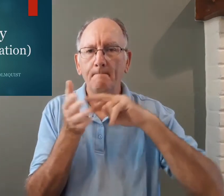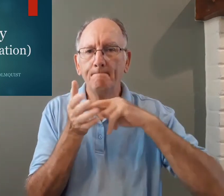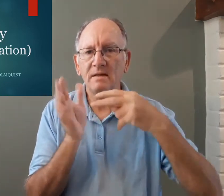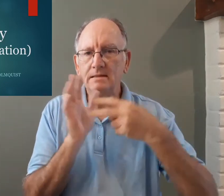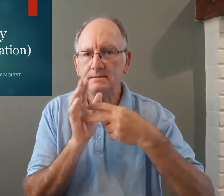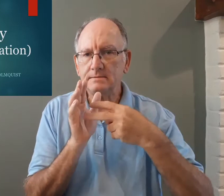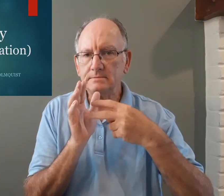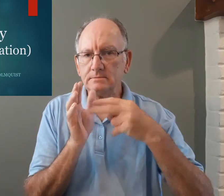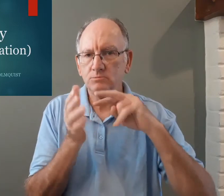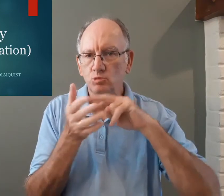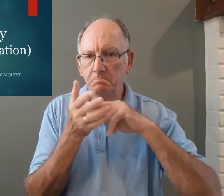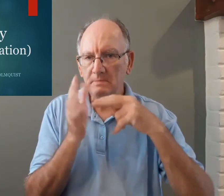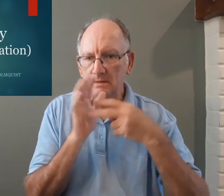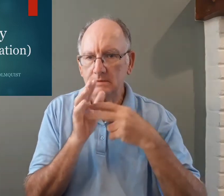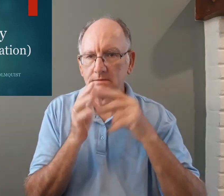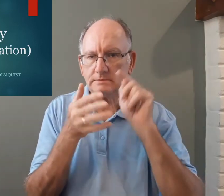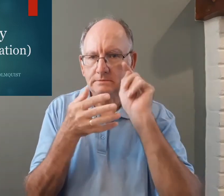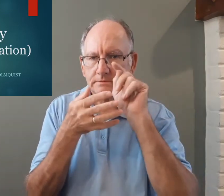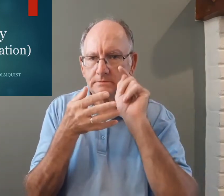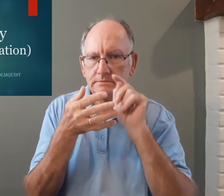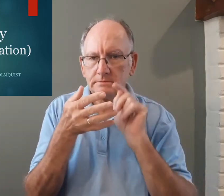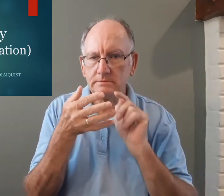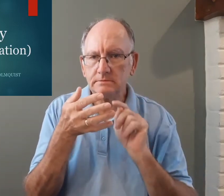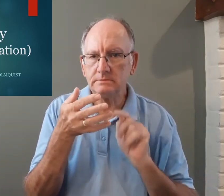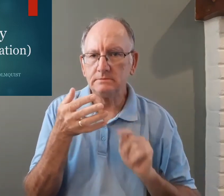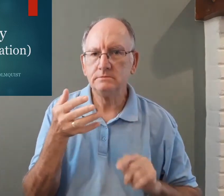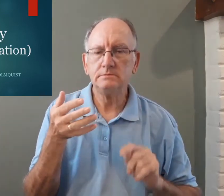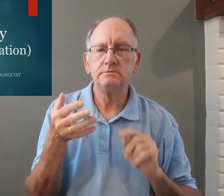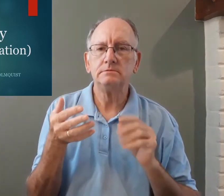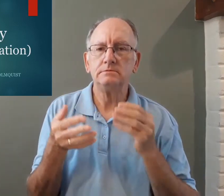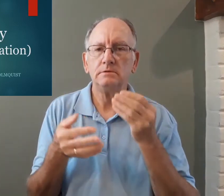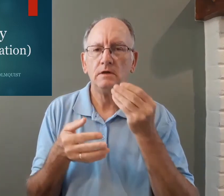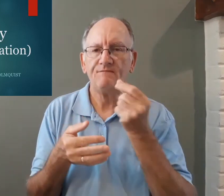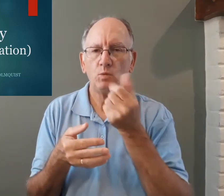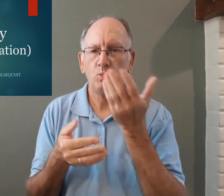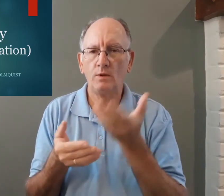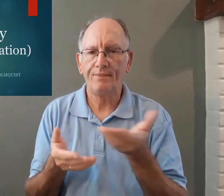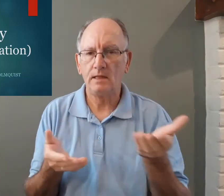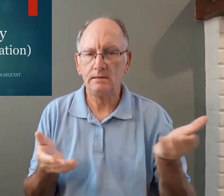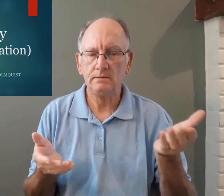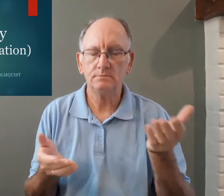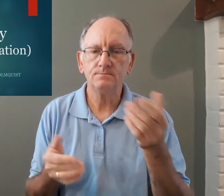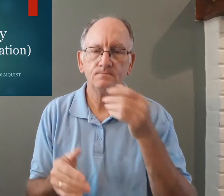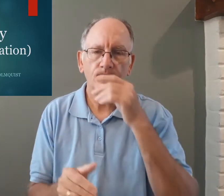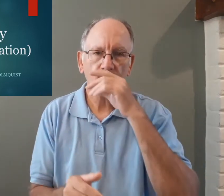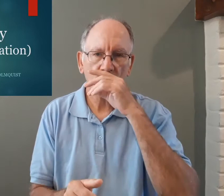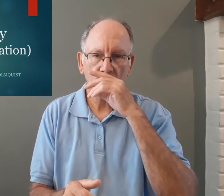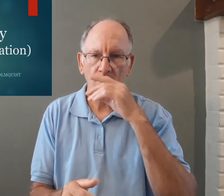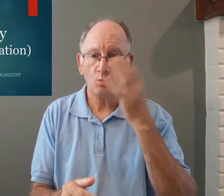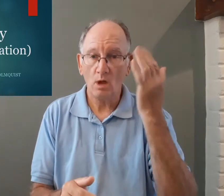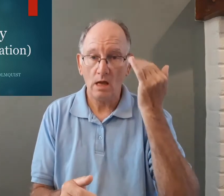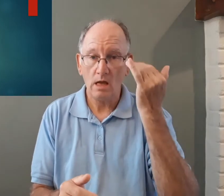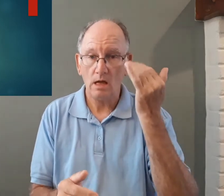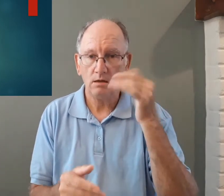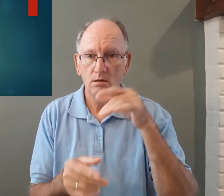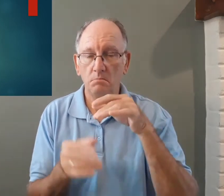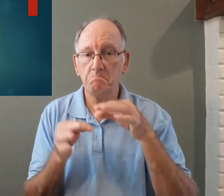what it means and the definition of it there's a few things that I want to explain